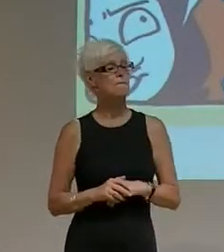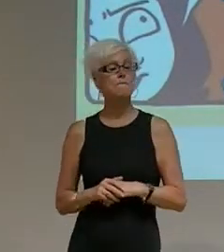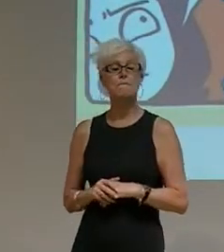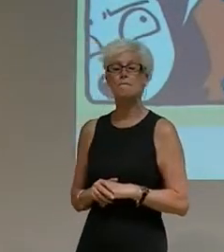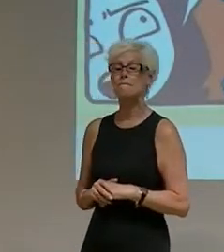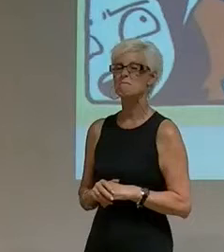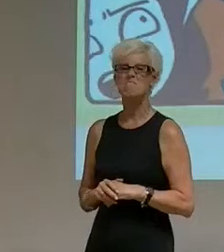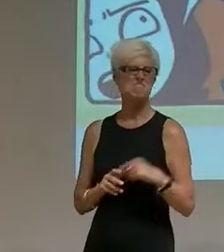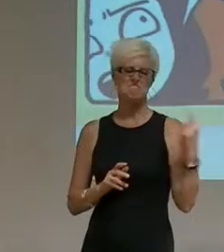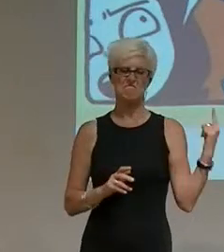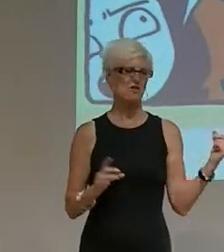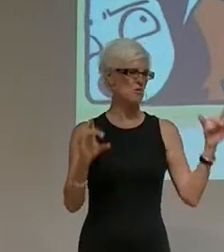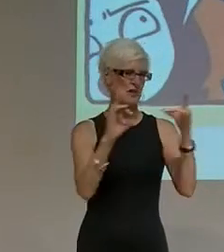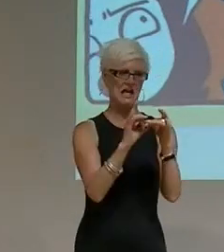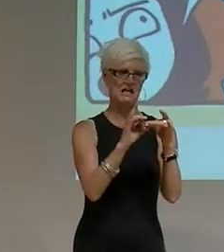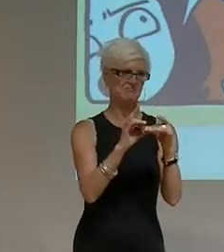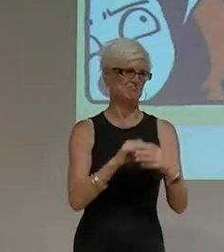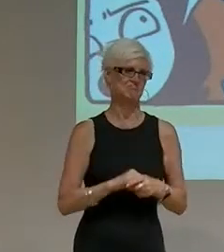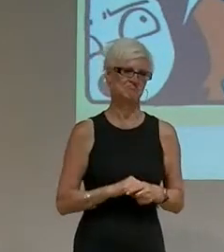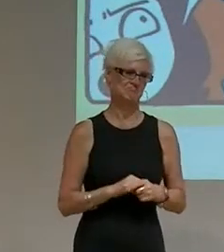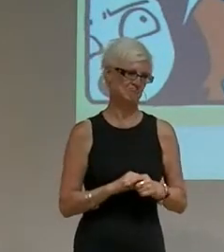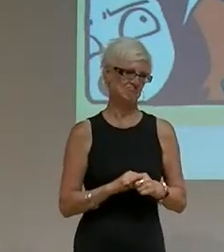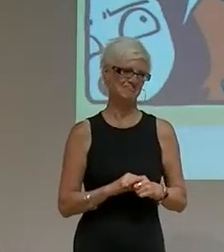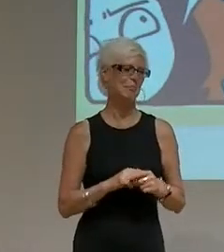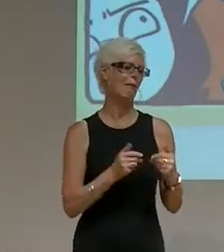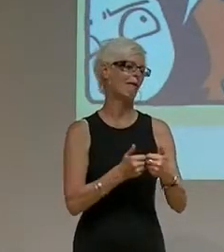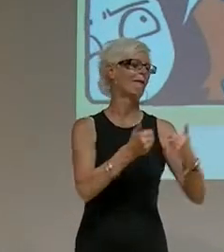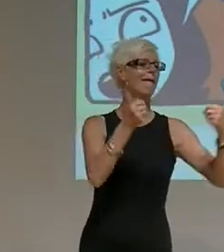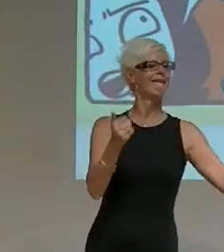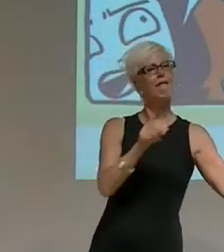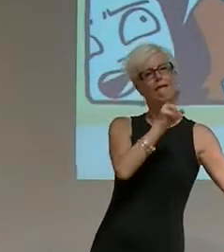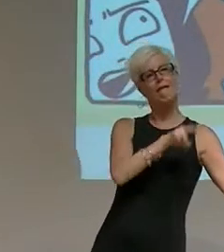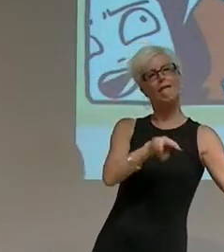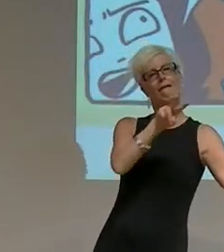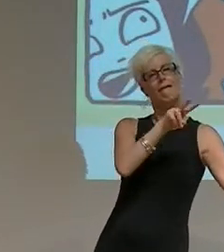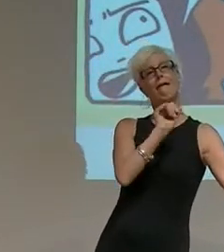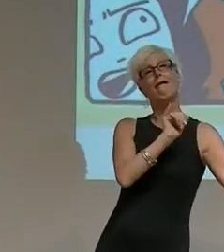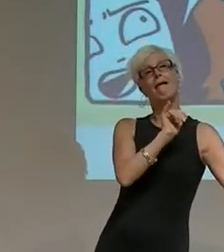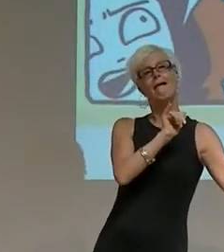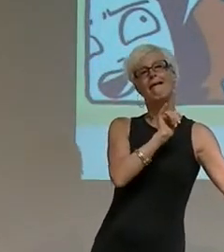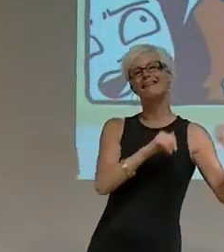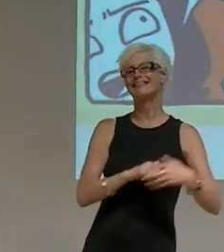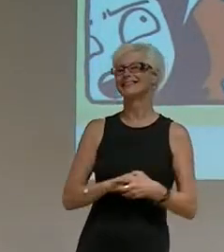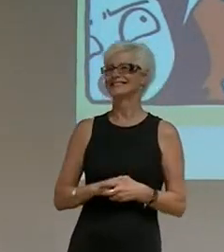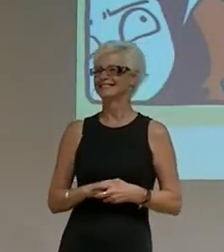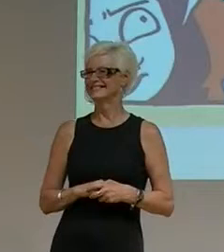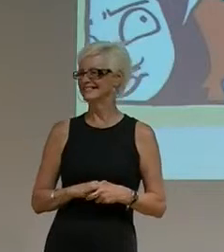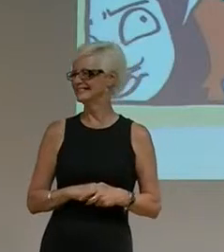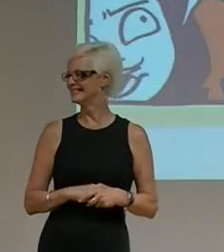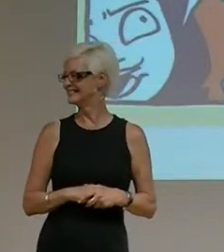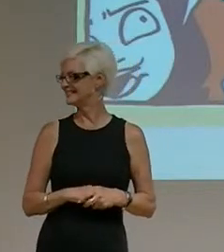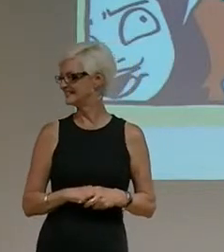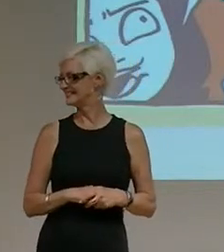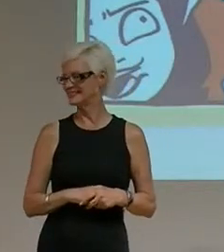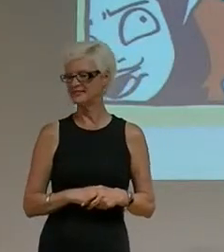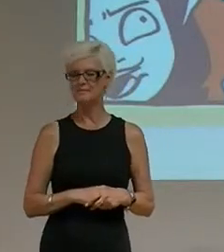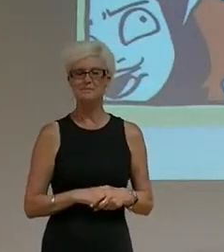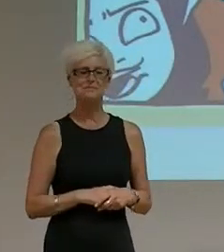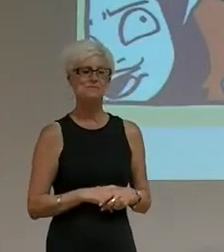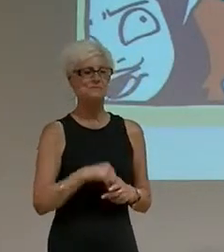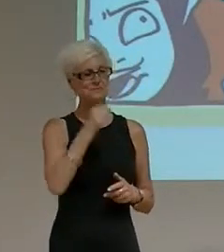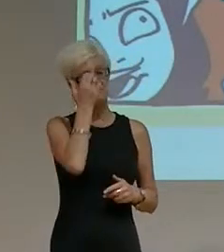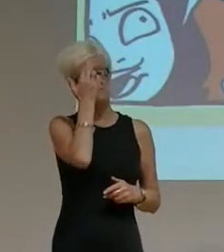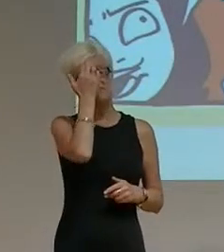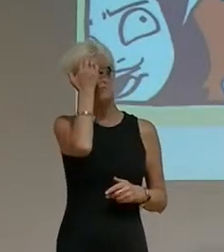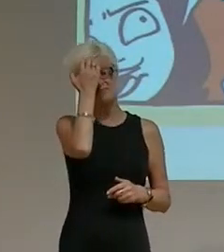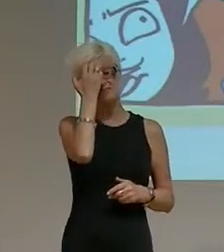Again, not directly related, but just something, you know, having a conversation between the visual and what I'm saying. This growing